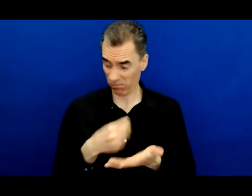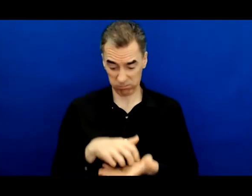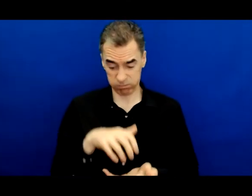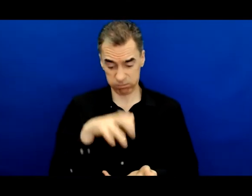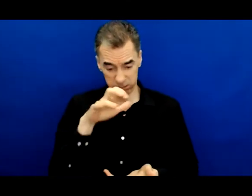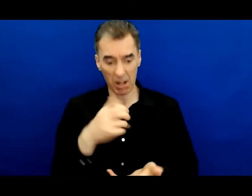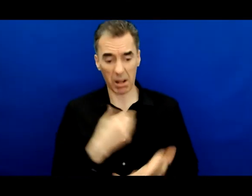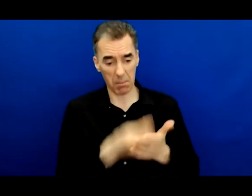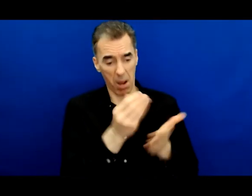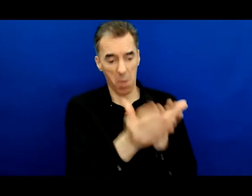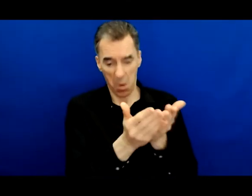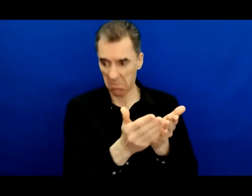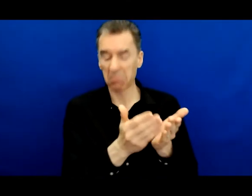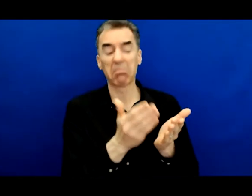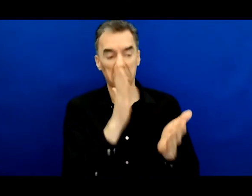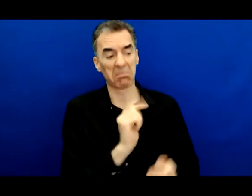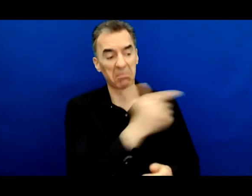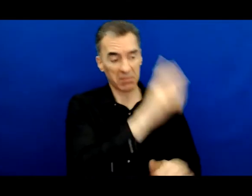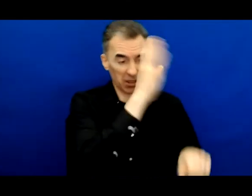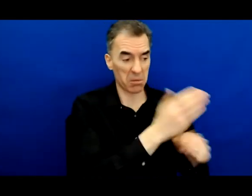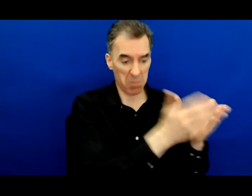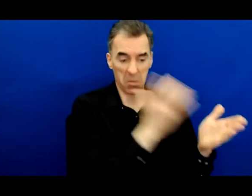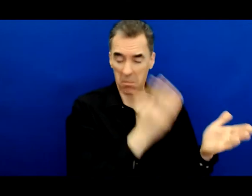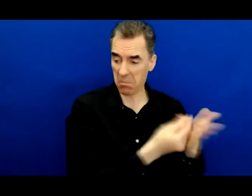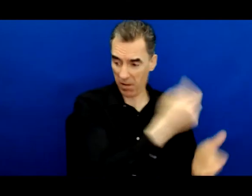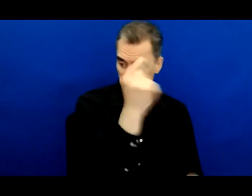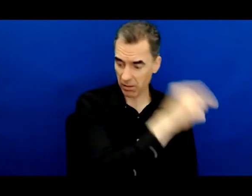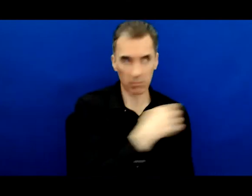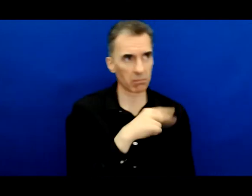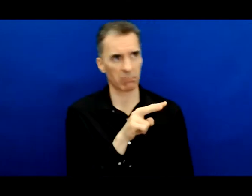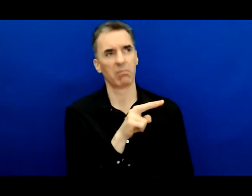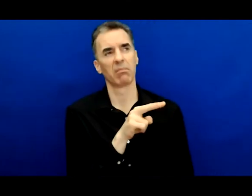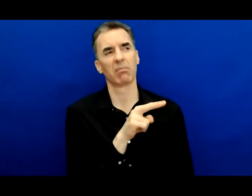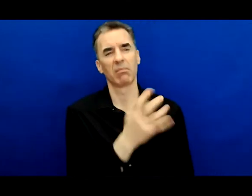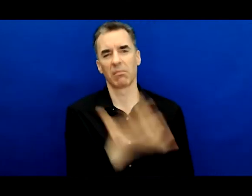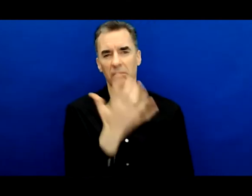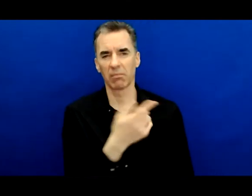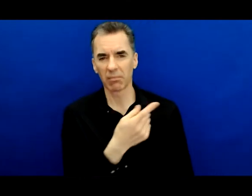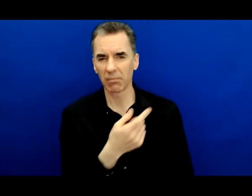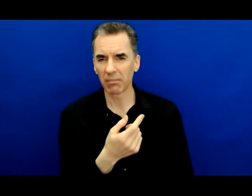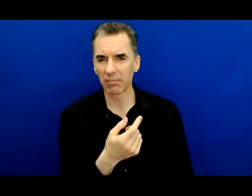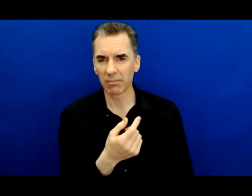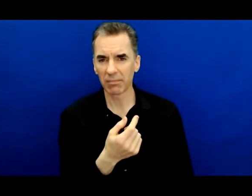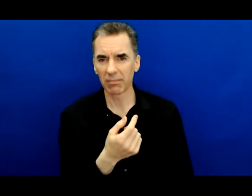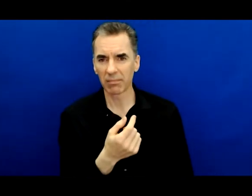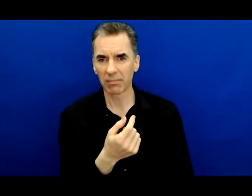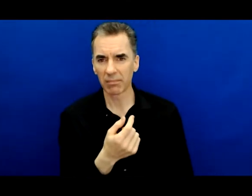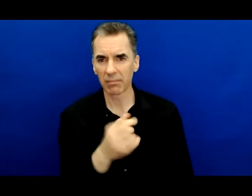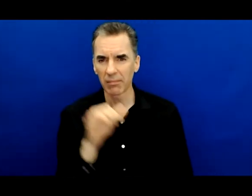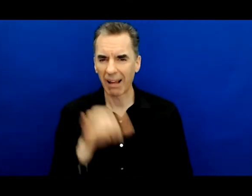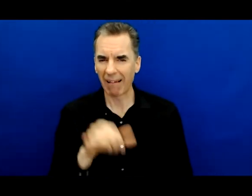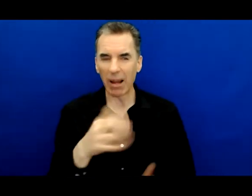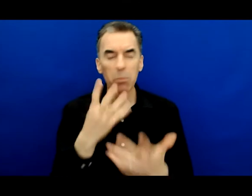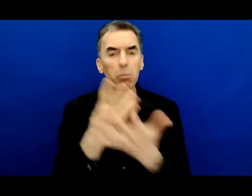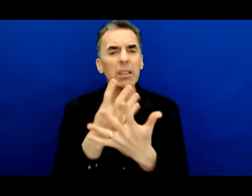though today I realize I can't thank that deputy enough for his blunt honesty for laying bare in one sentence the core of America's